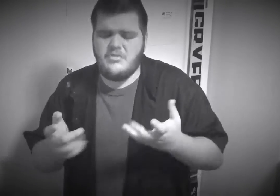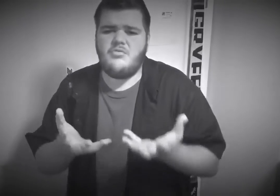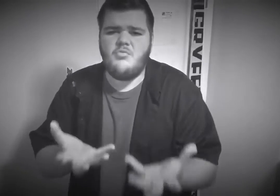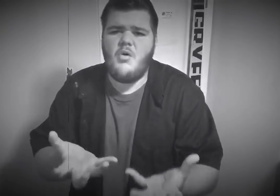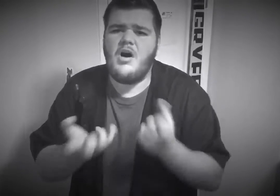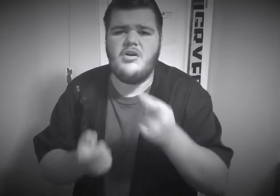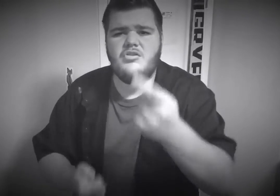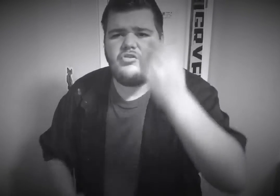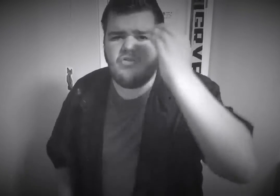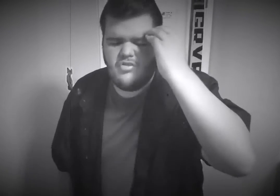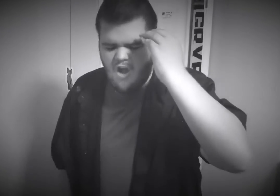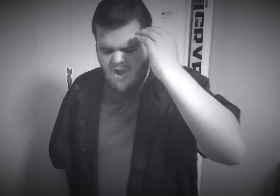want you to know